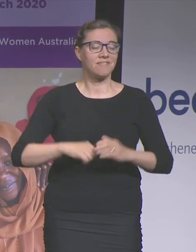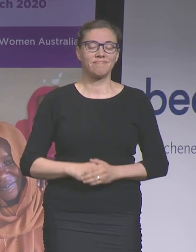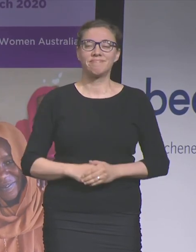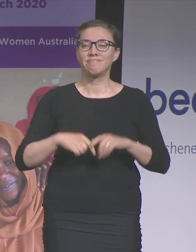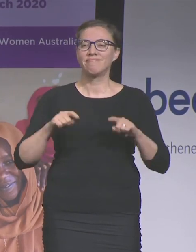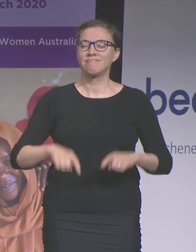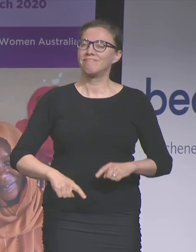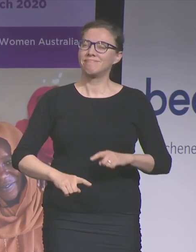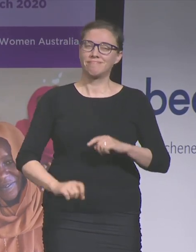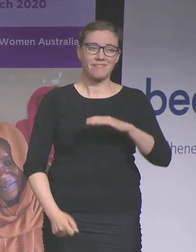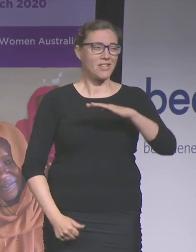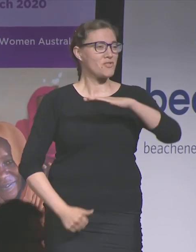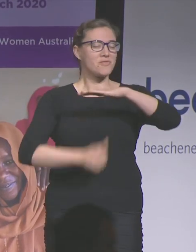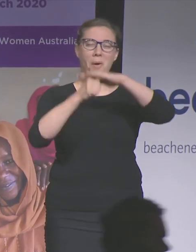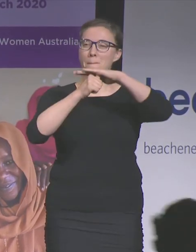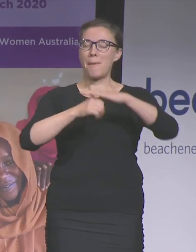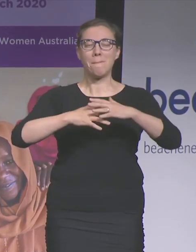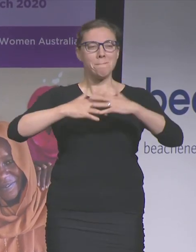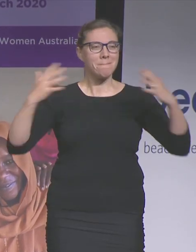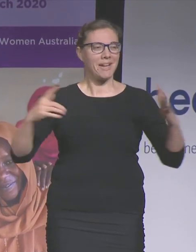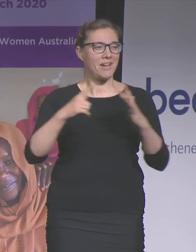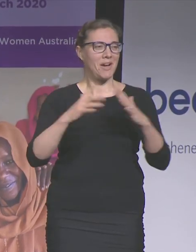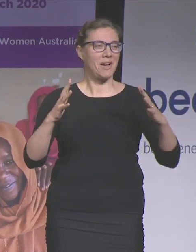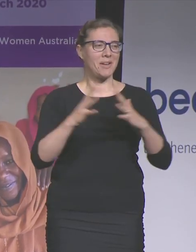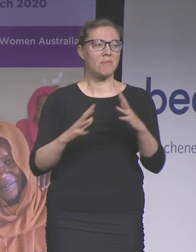event in Australia. Congratulations Adelaide.